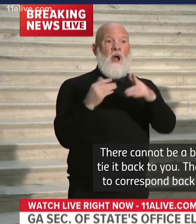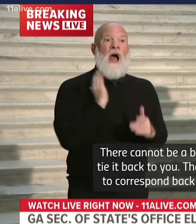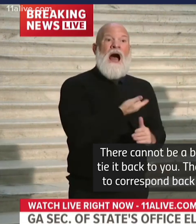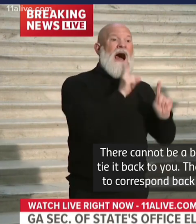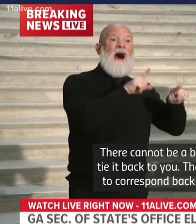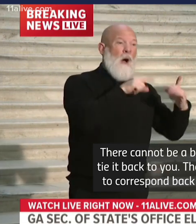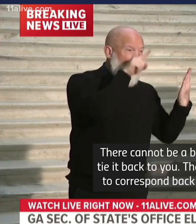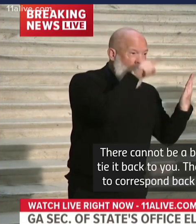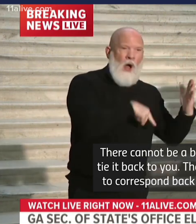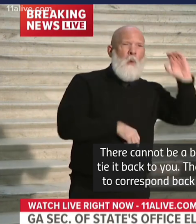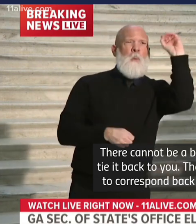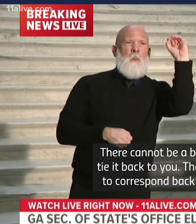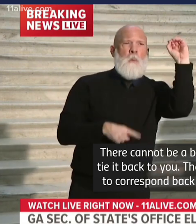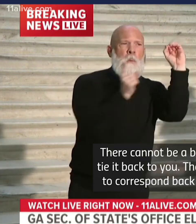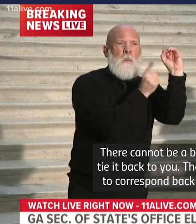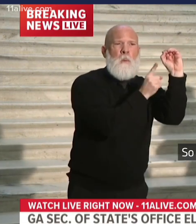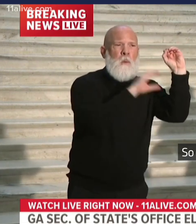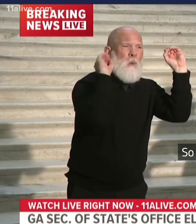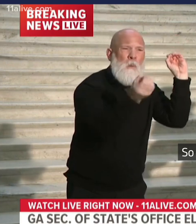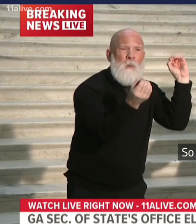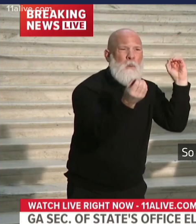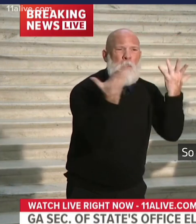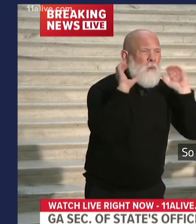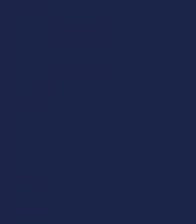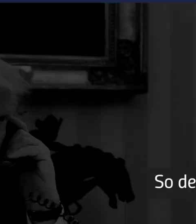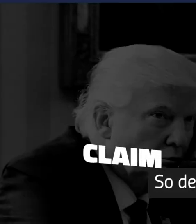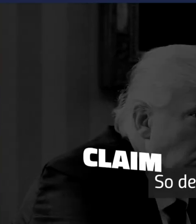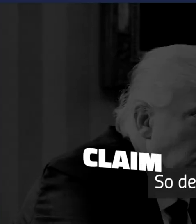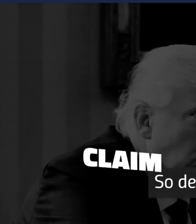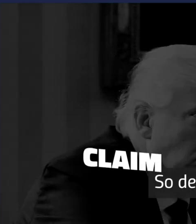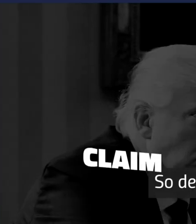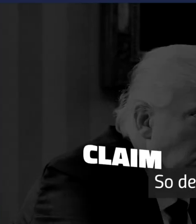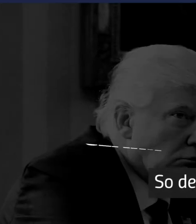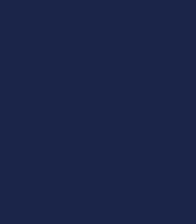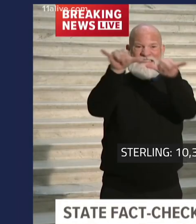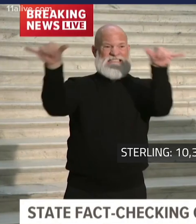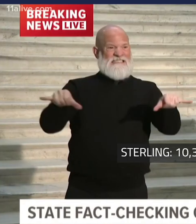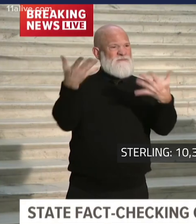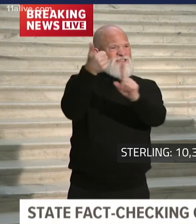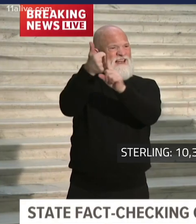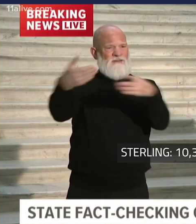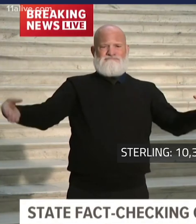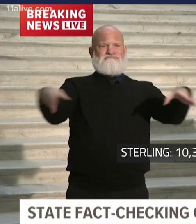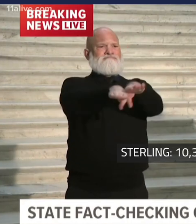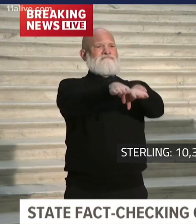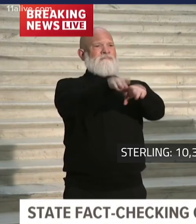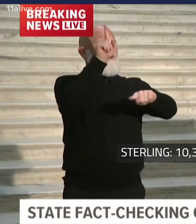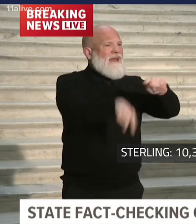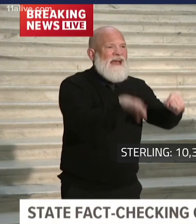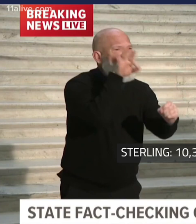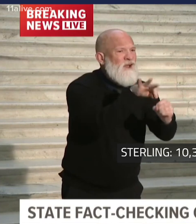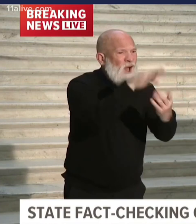a name to correspond back to unless they are registered voters. So that number is zero. So dead people voted. 10,315 who died